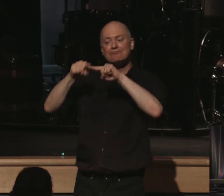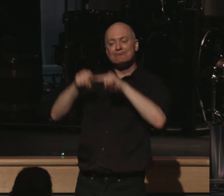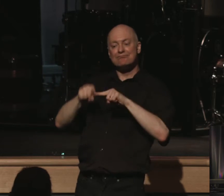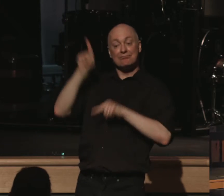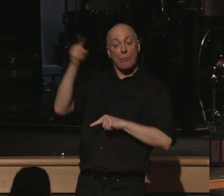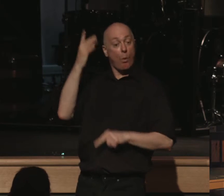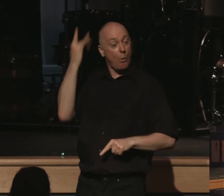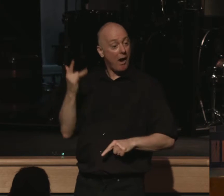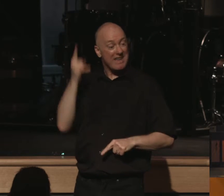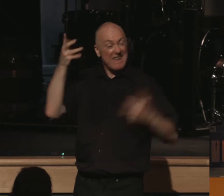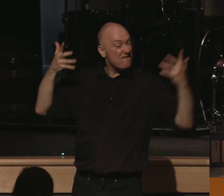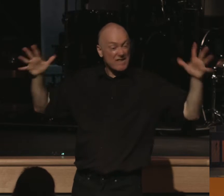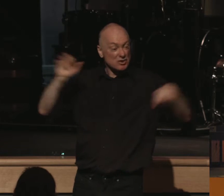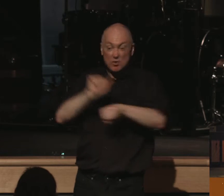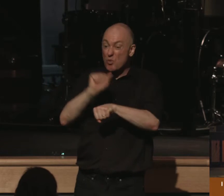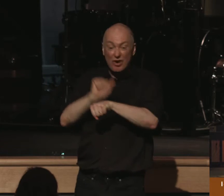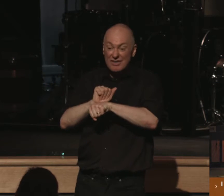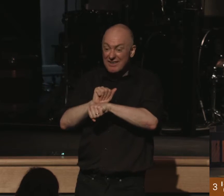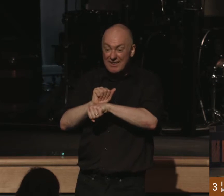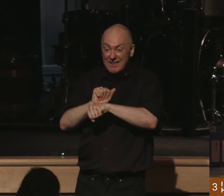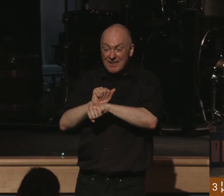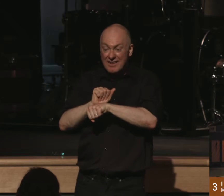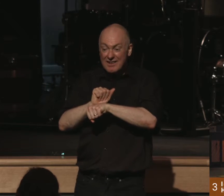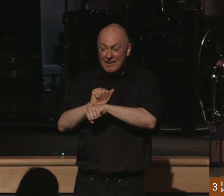because he finished the work. Rest.